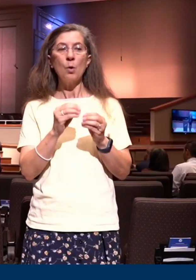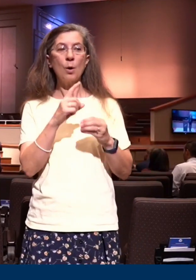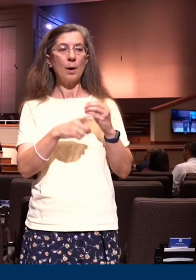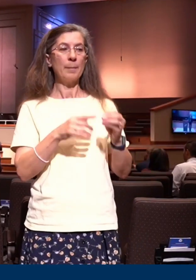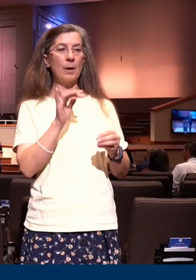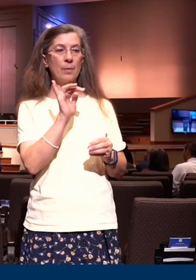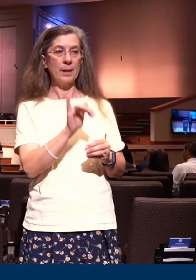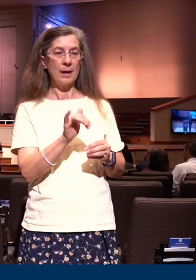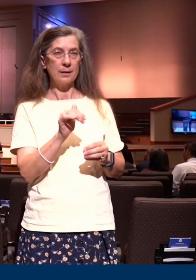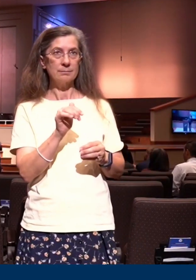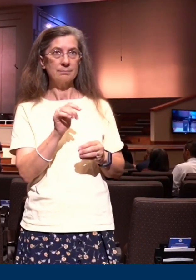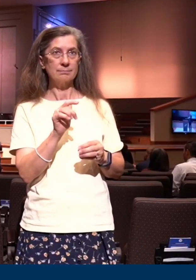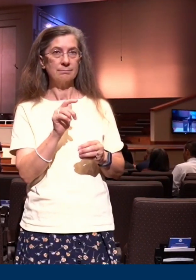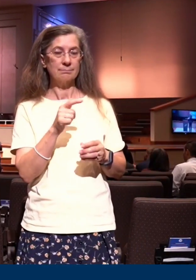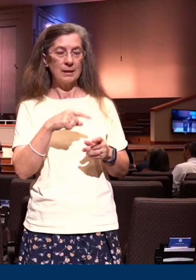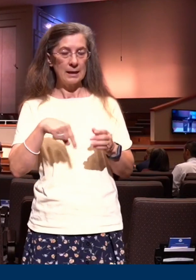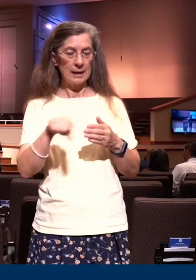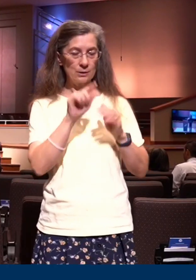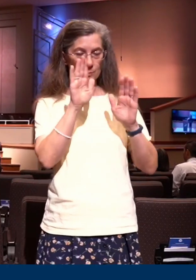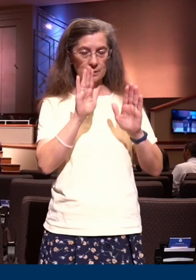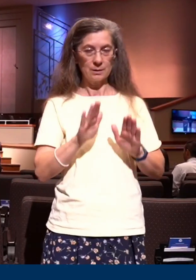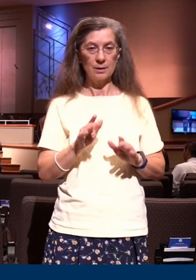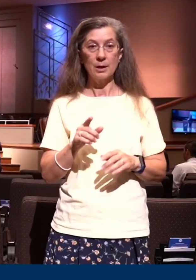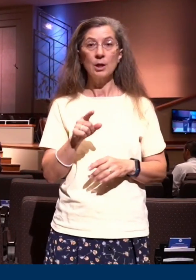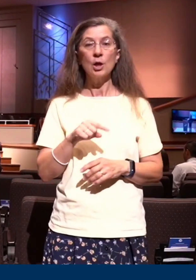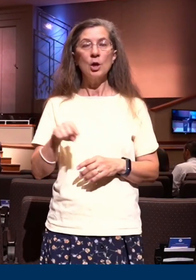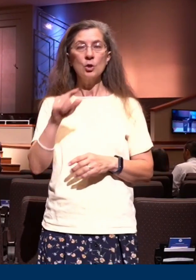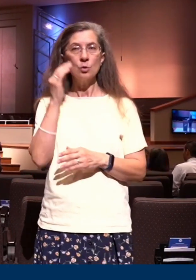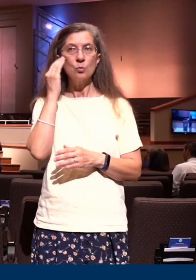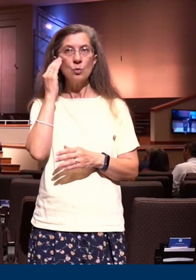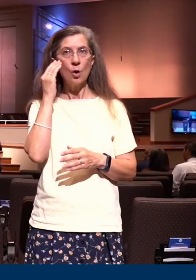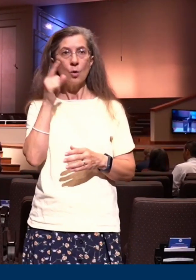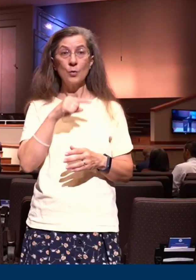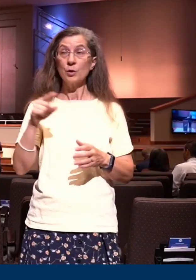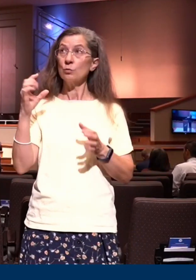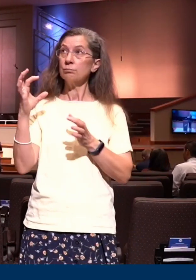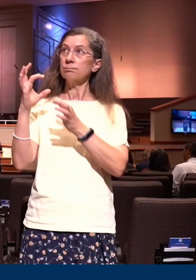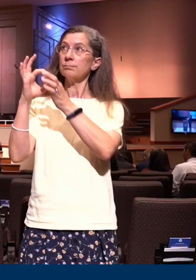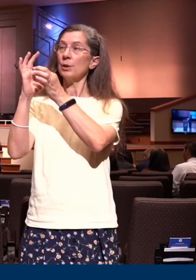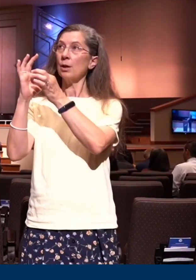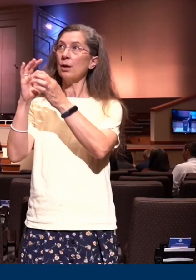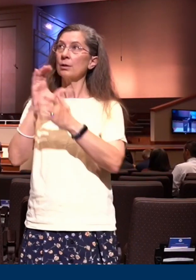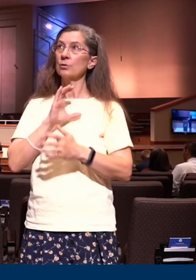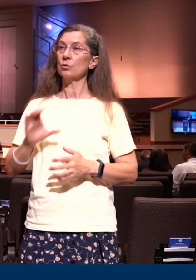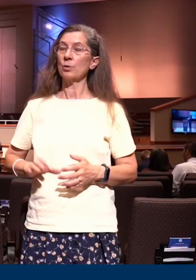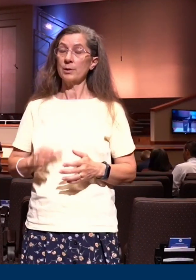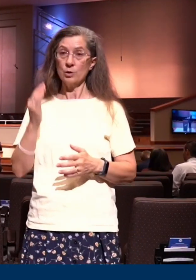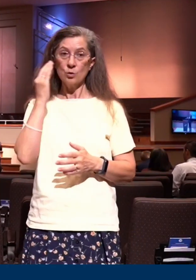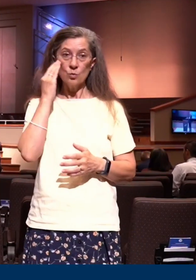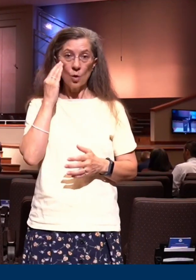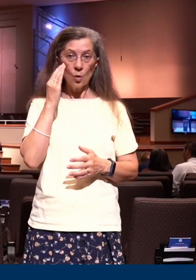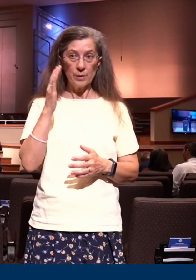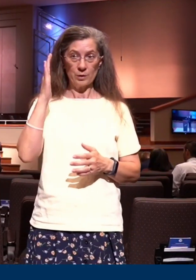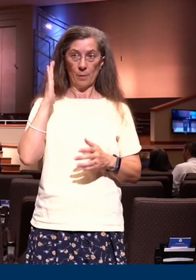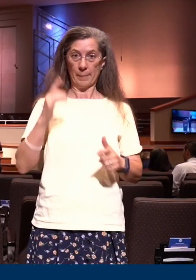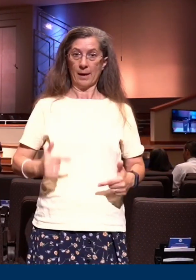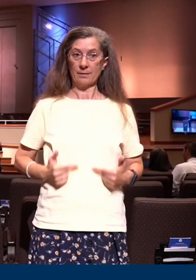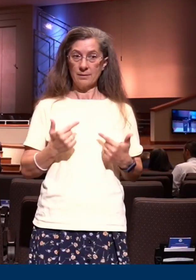week you've heard that you've been engrafted in Christ that the old man is crucified and there's victory in the new man now